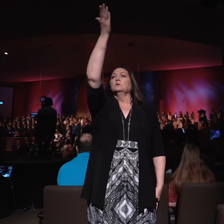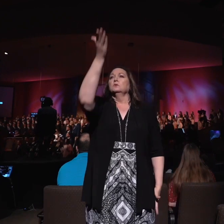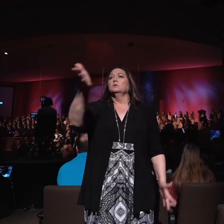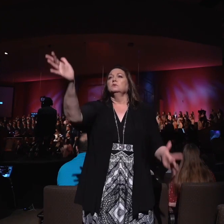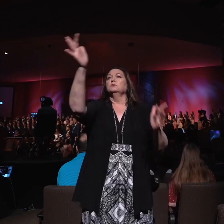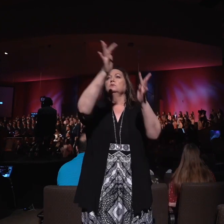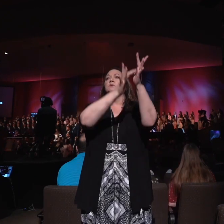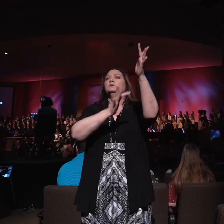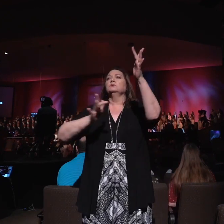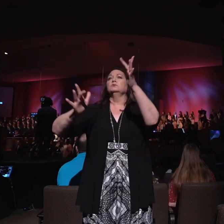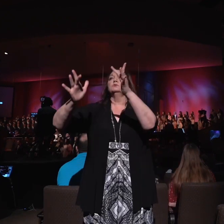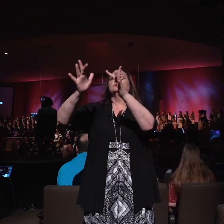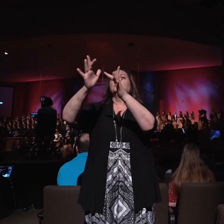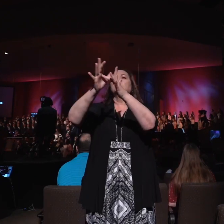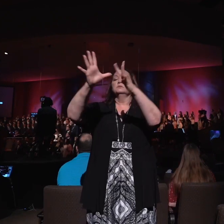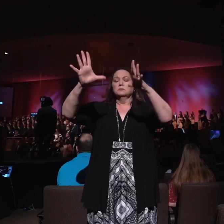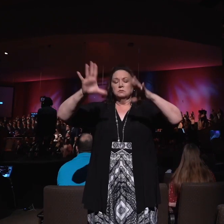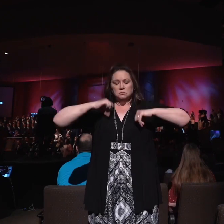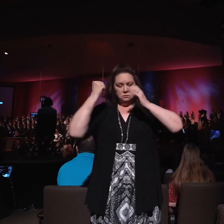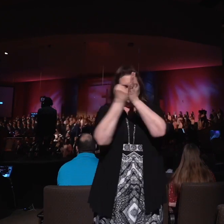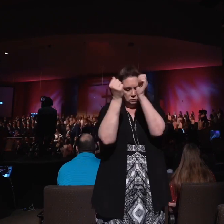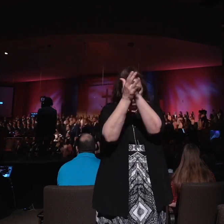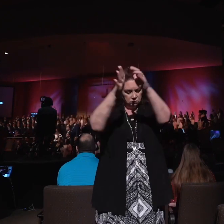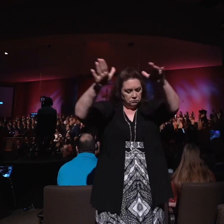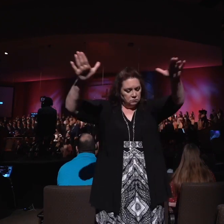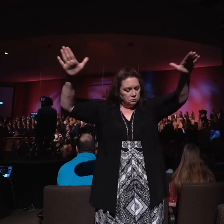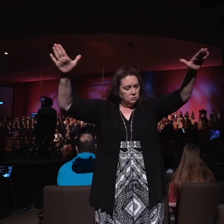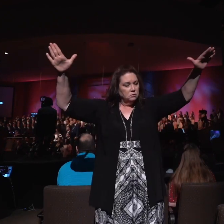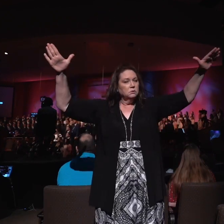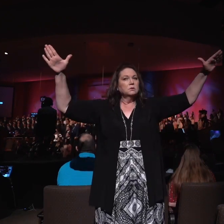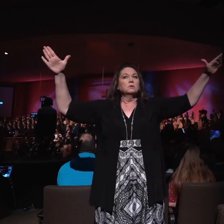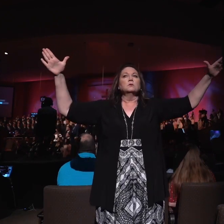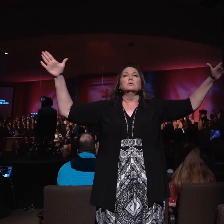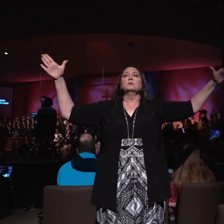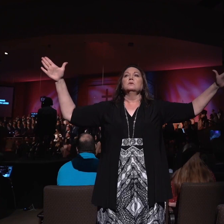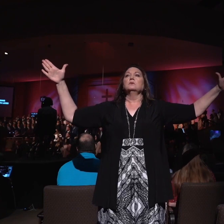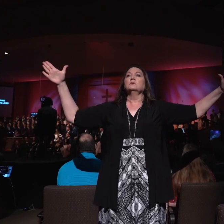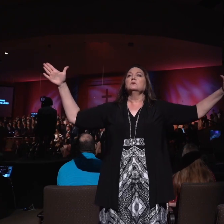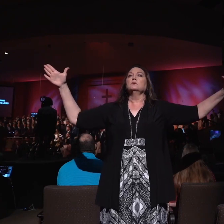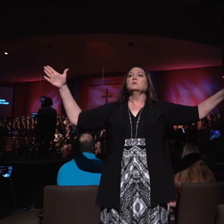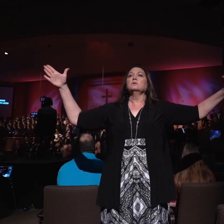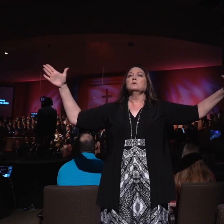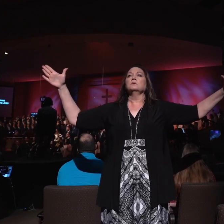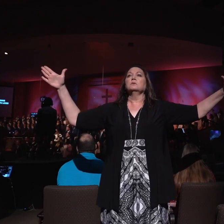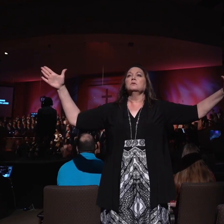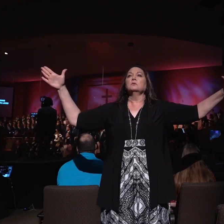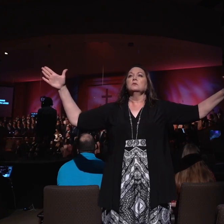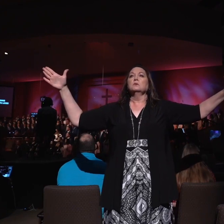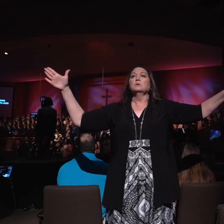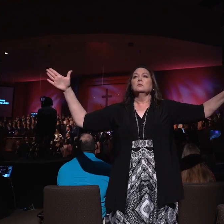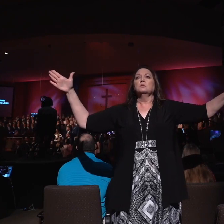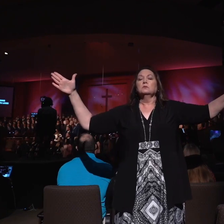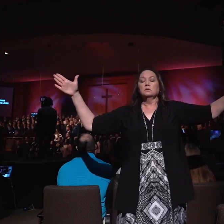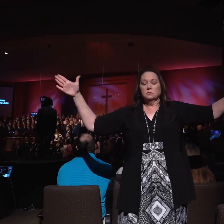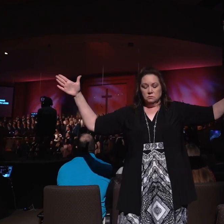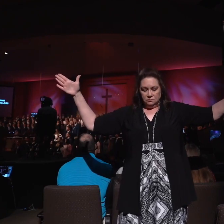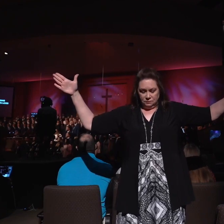cross On the cross a